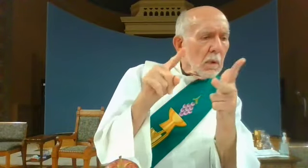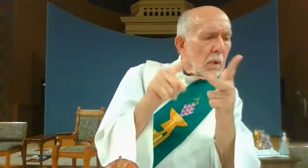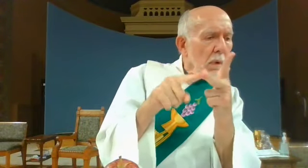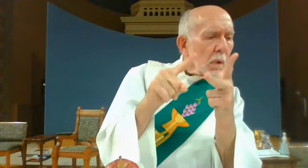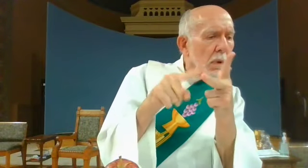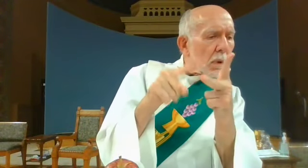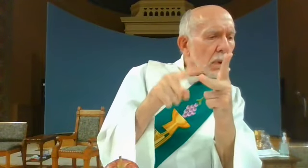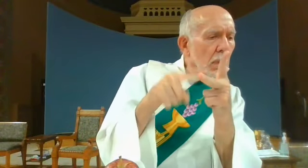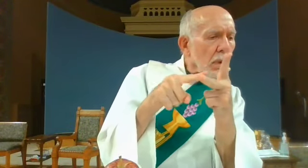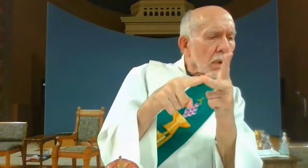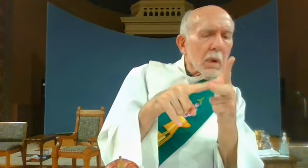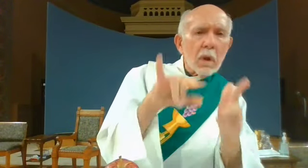just